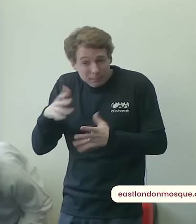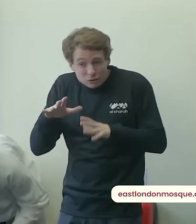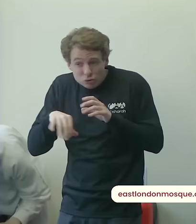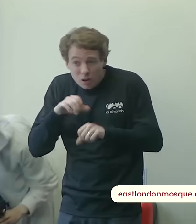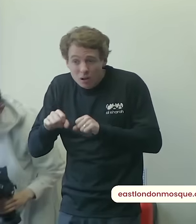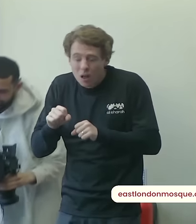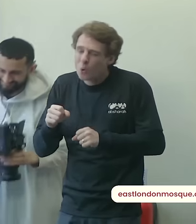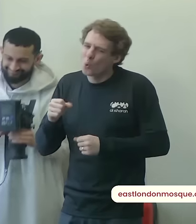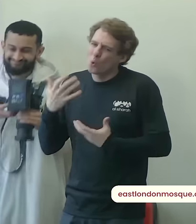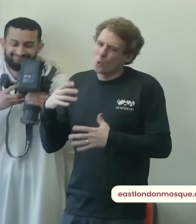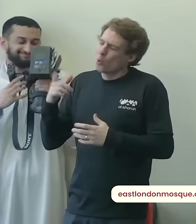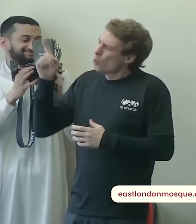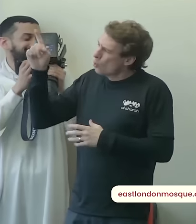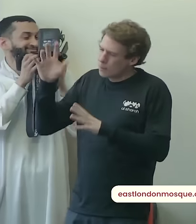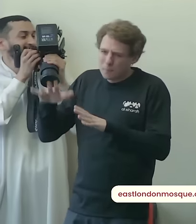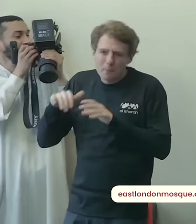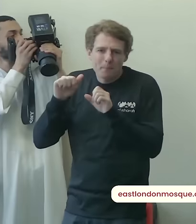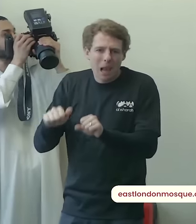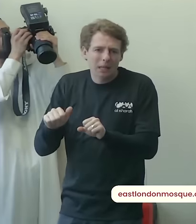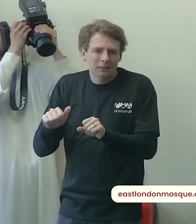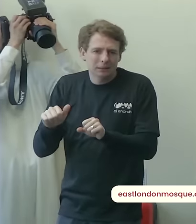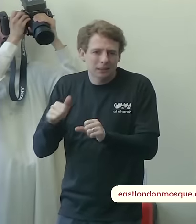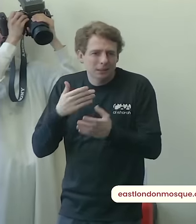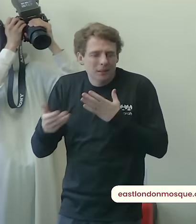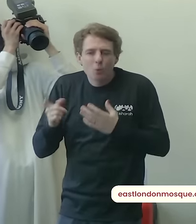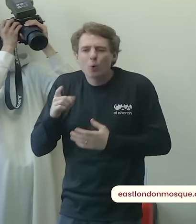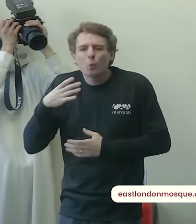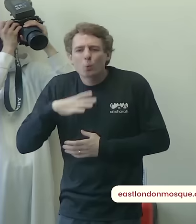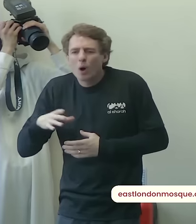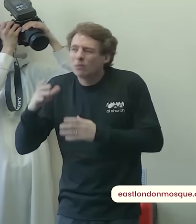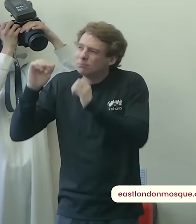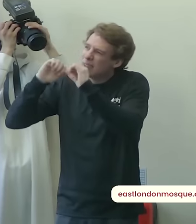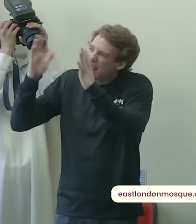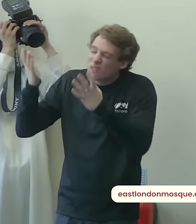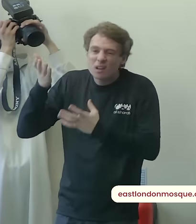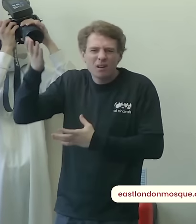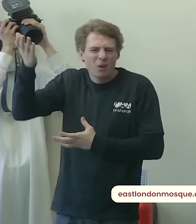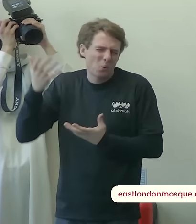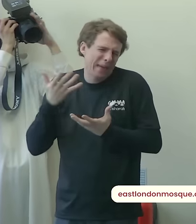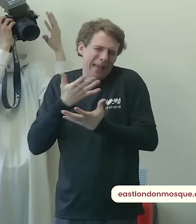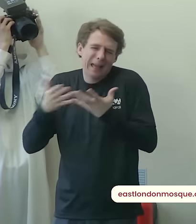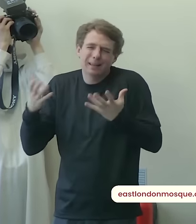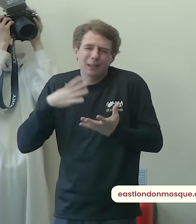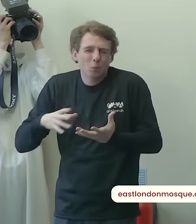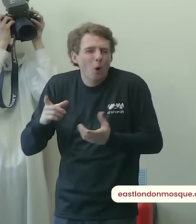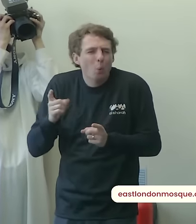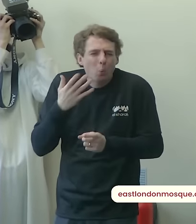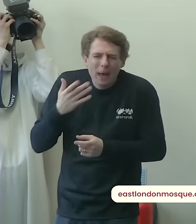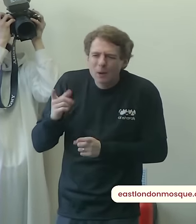want whenever you want however you want it's all yours imagine that day when we return to paradise